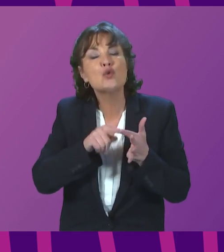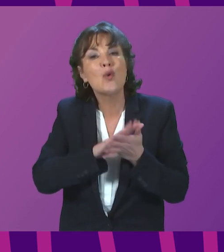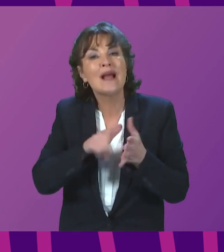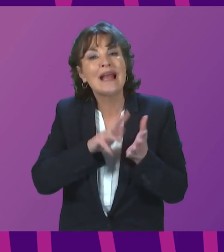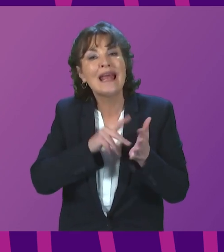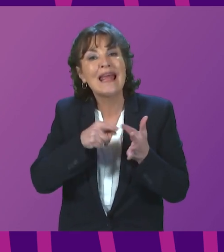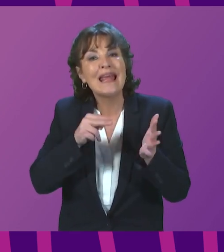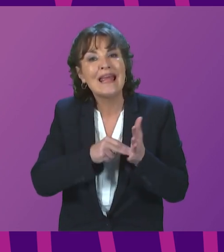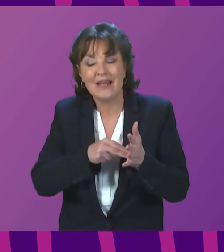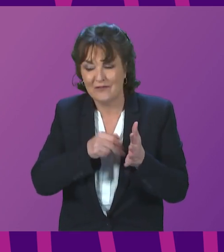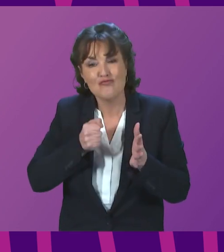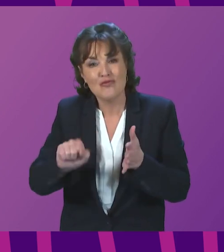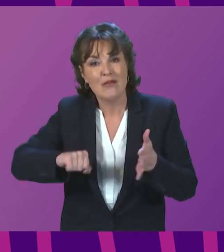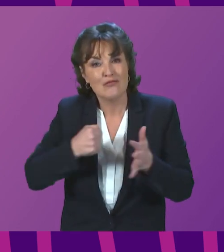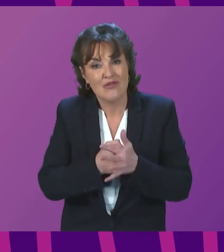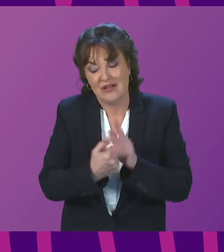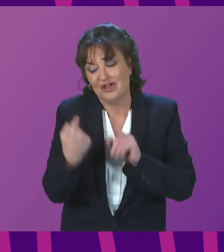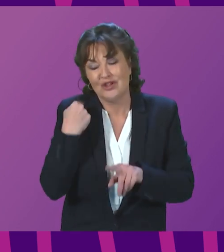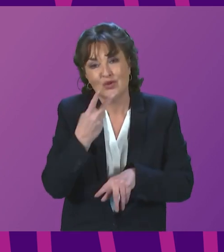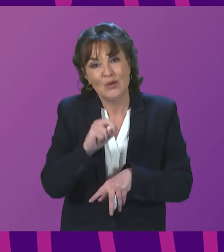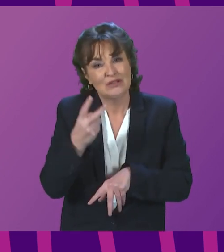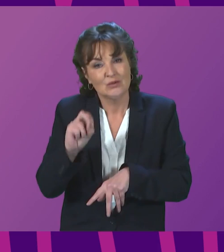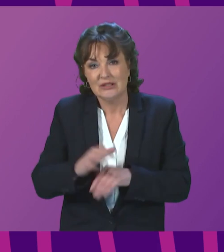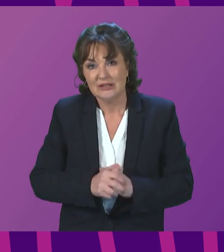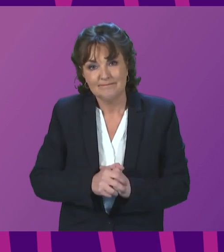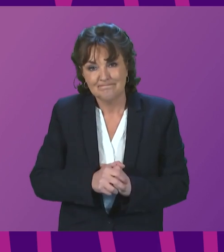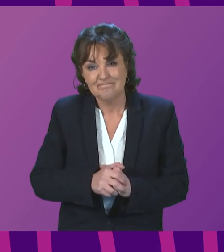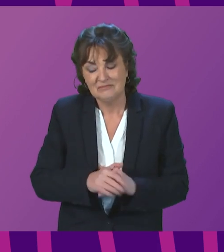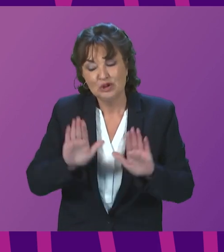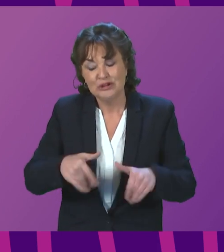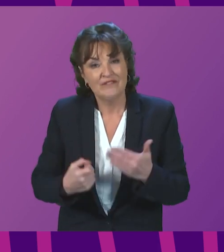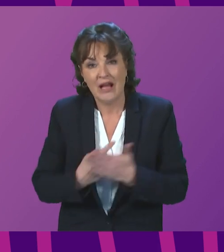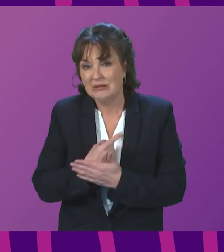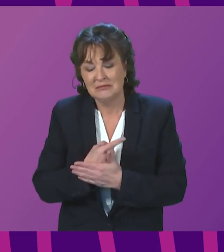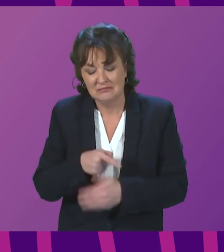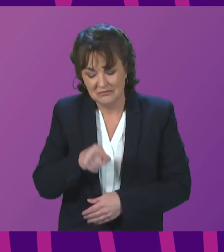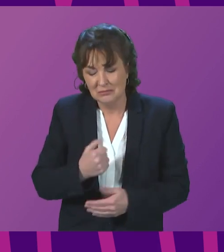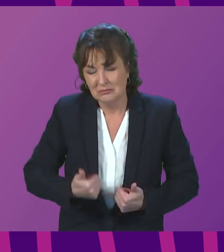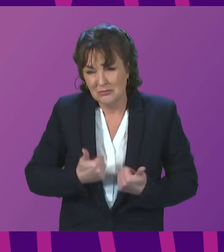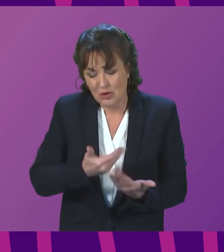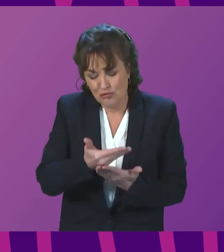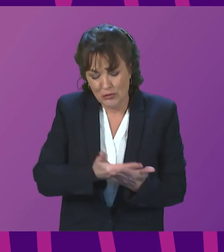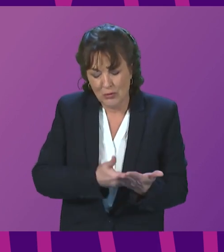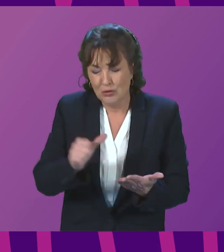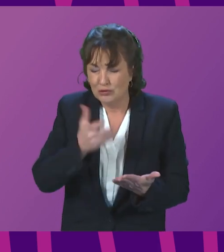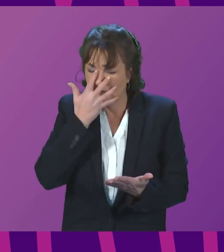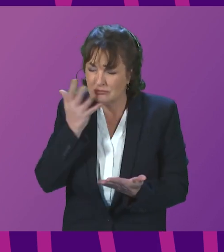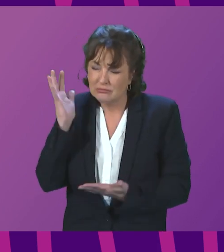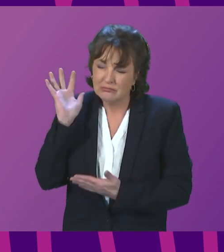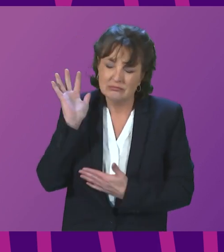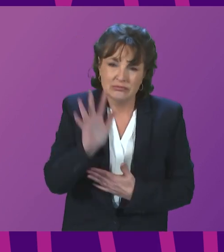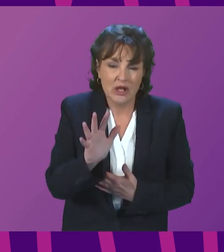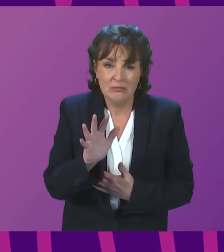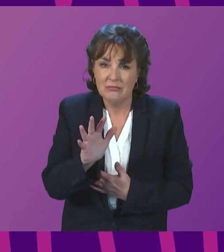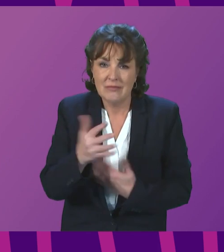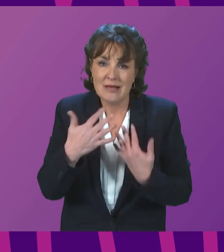tragedy and they were avoidable. This morning's report should shame Network Rail and Carillion. But there are